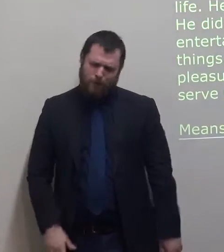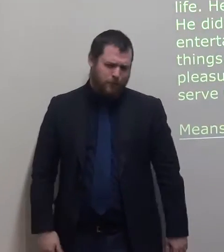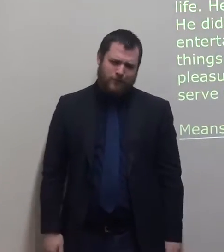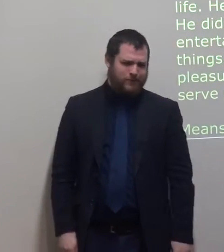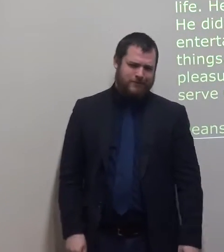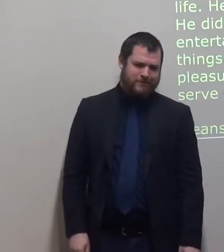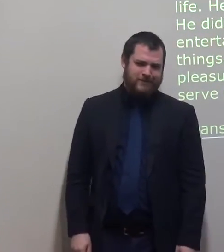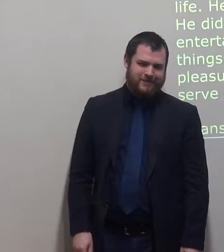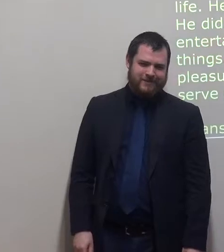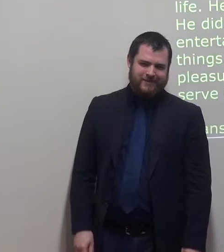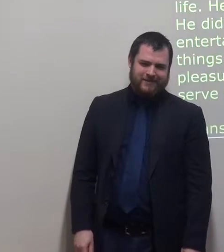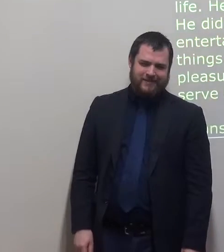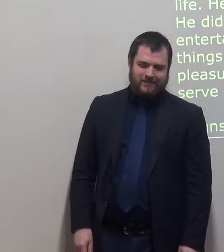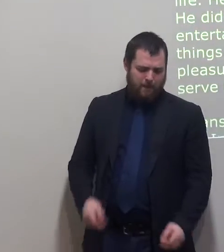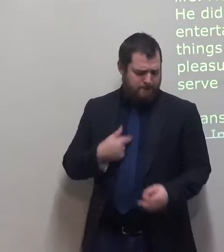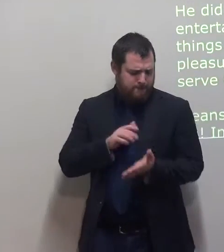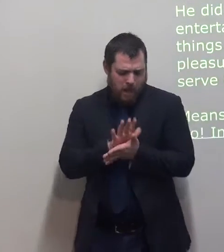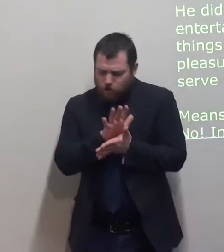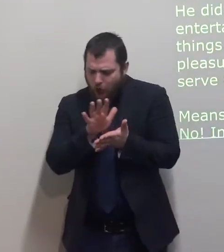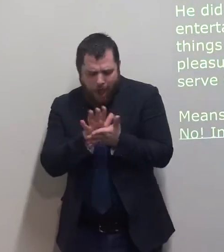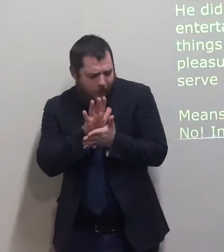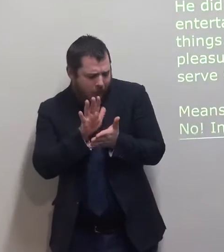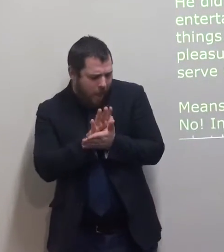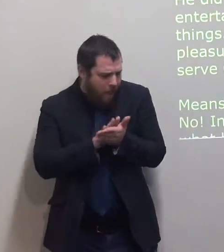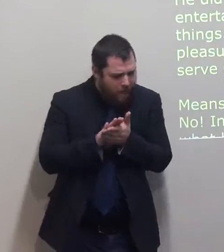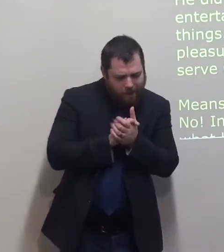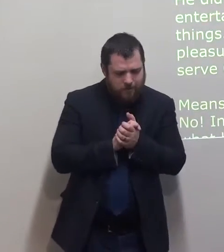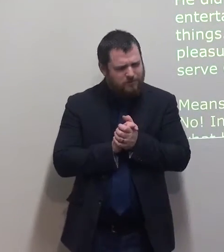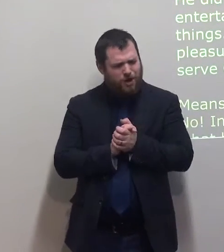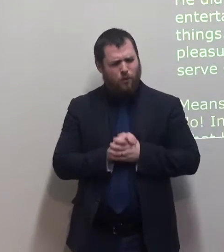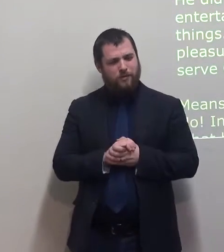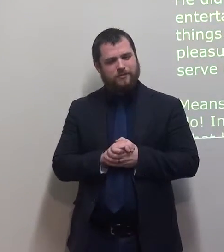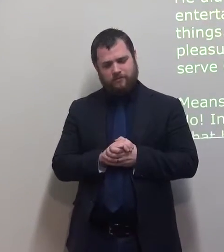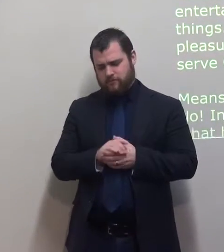He did not have many pictures. One knew he must serve God first.